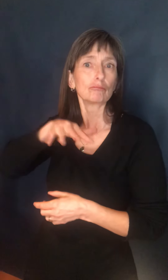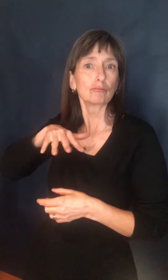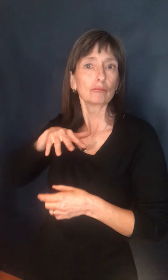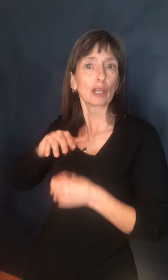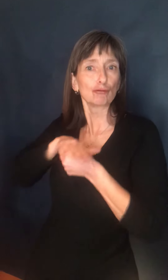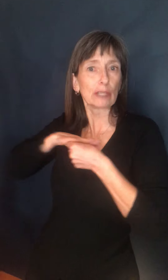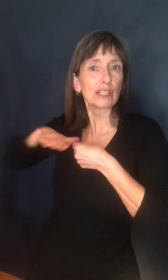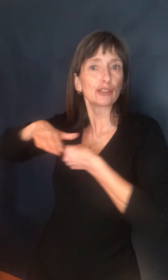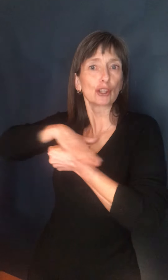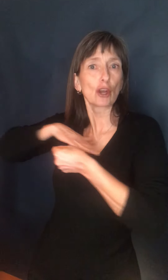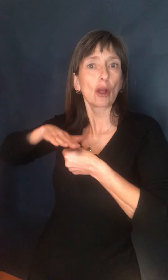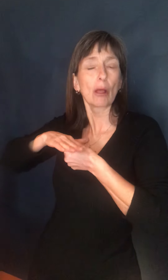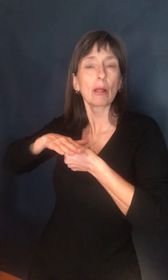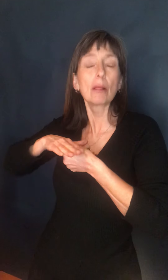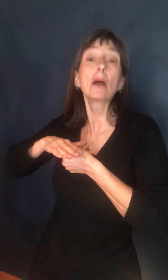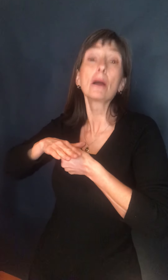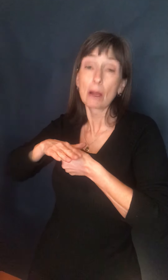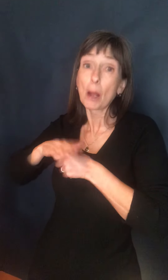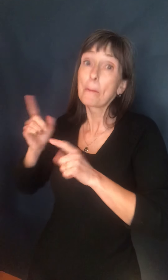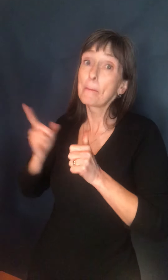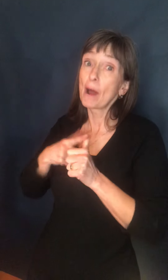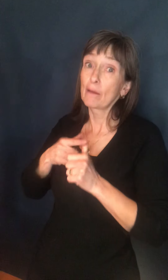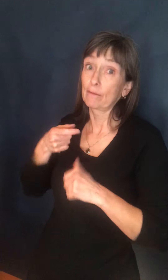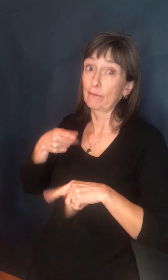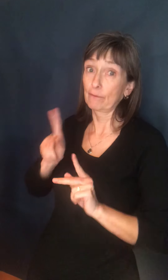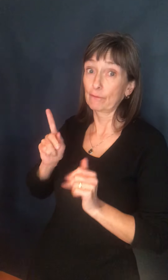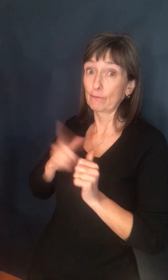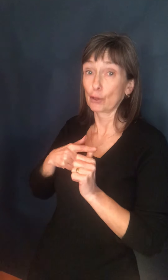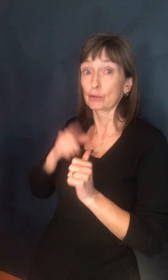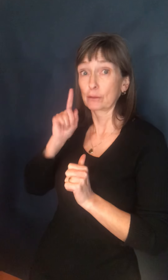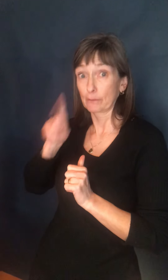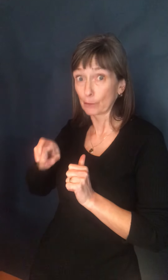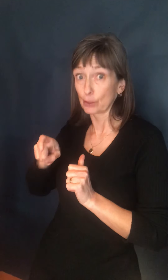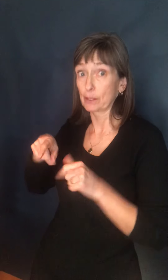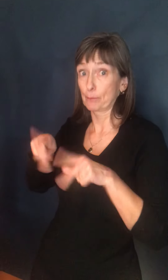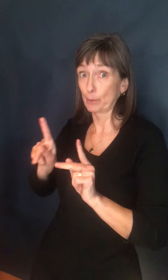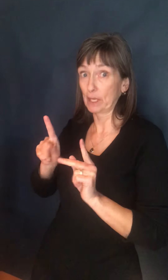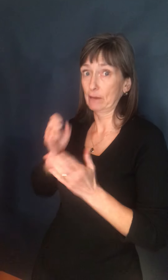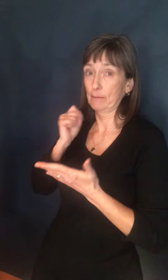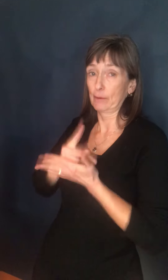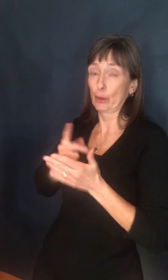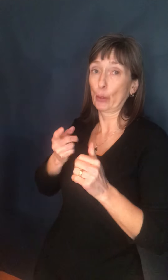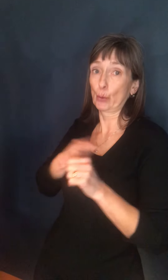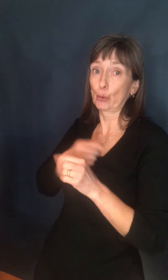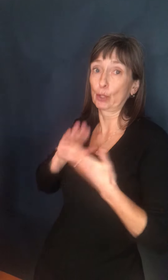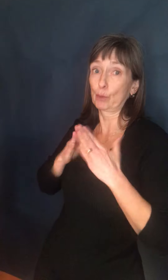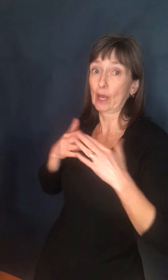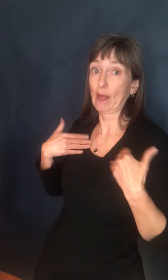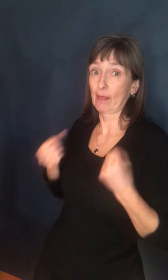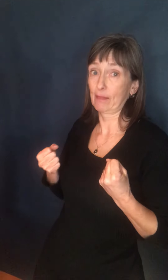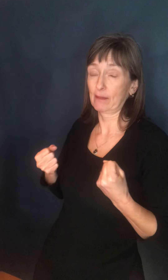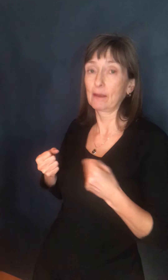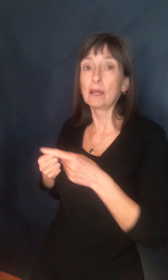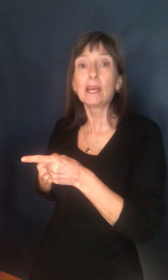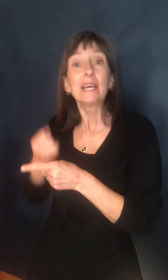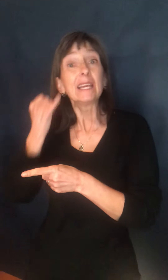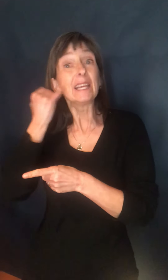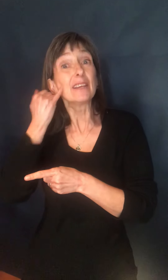following review and approval of the return to sport plan. If the league has always been provincial in scope, it may be permitted